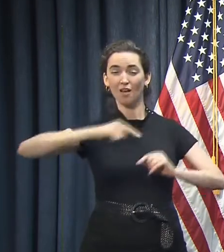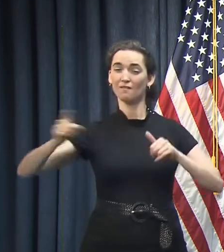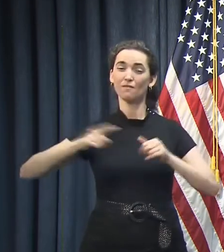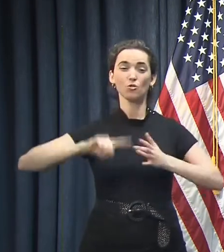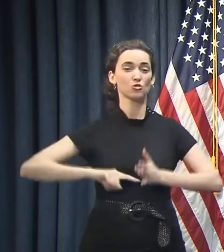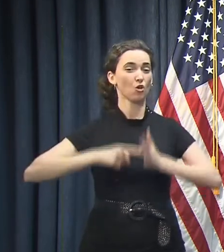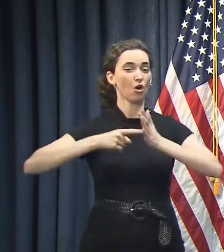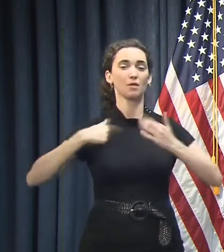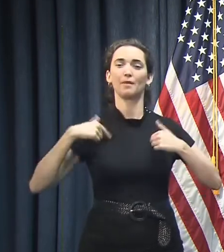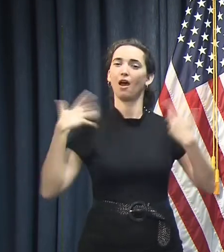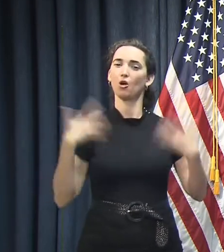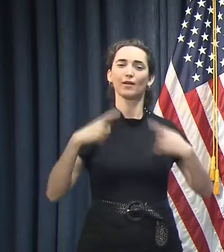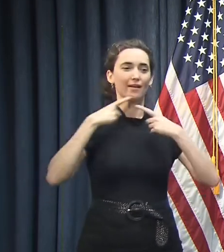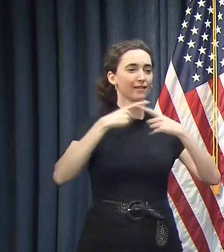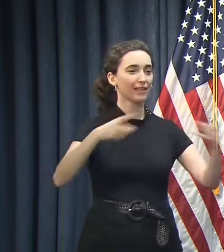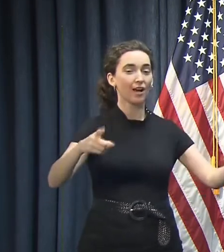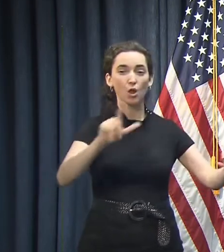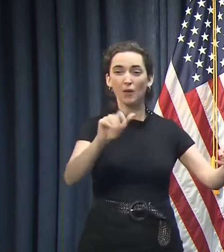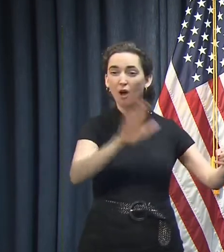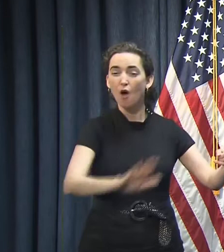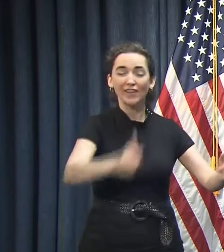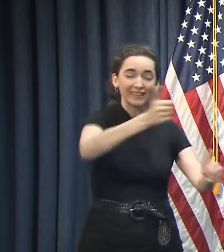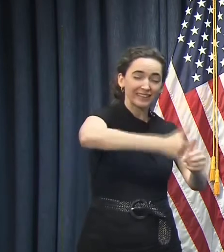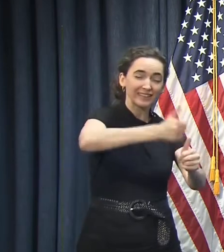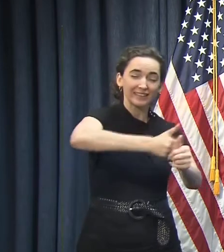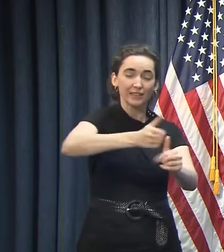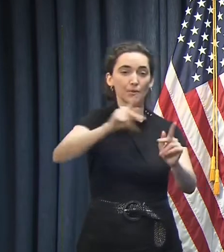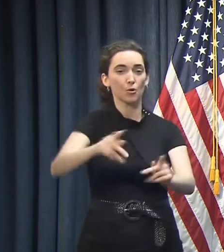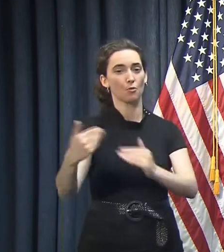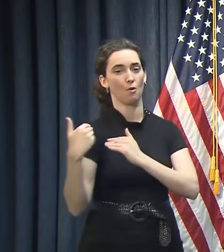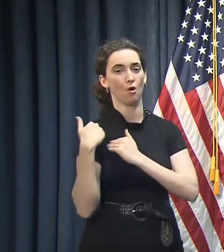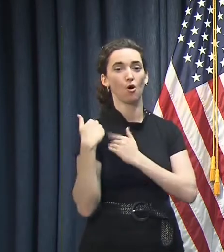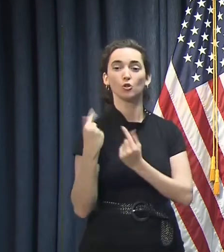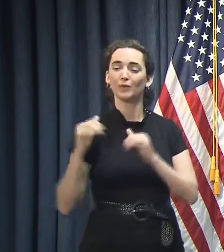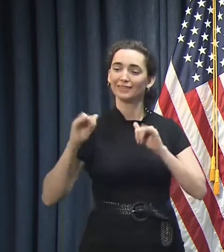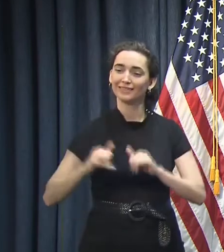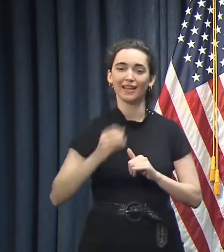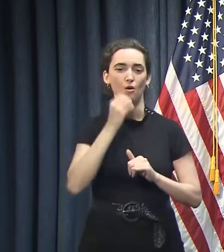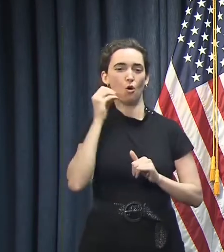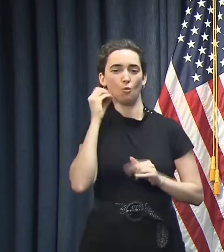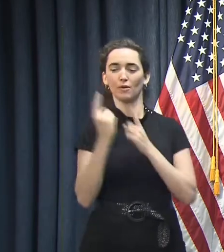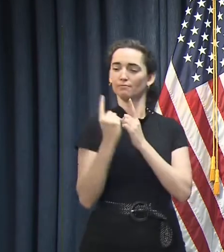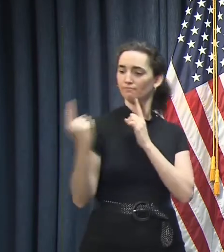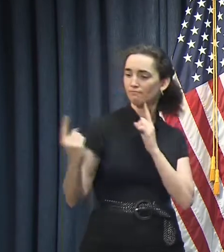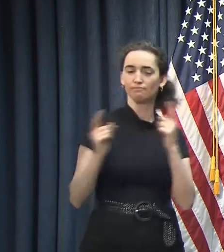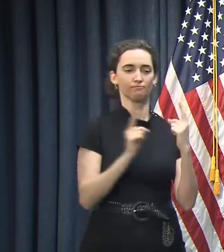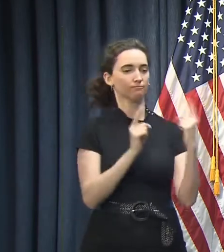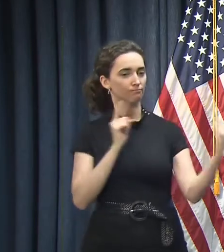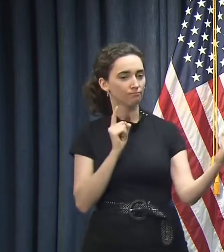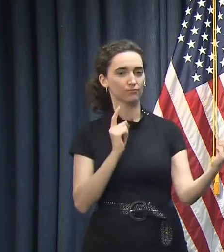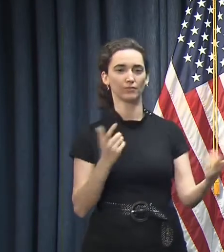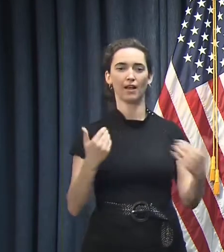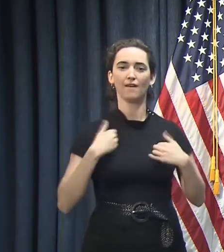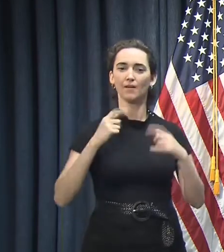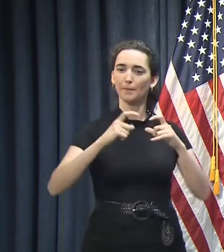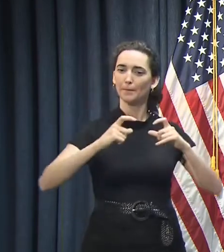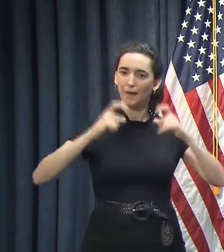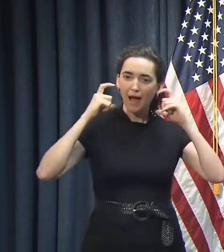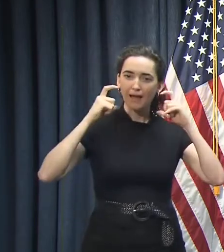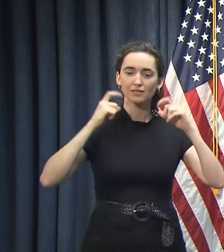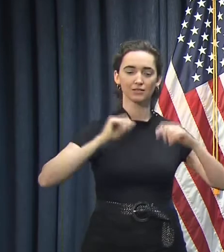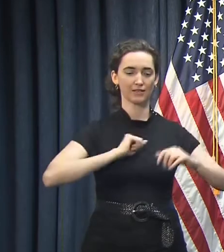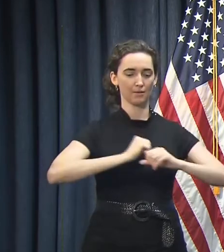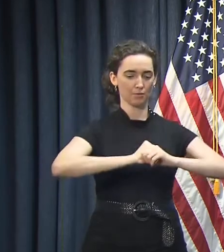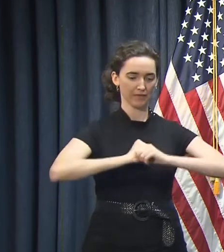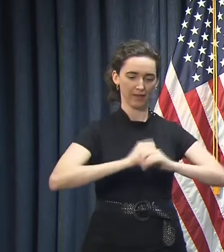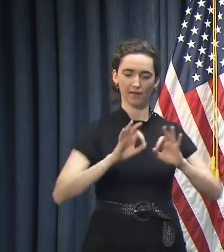has a role to play. We have a responsibility to stay home, to social distance, to wear masks in order to protect ourselves,